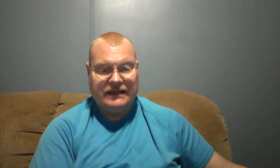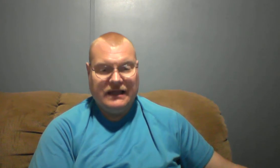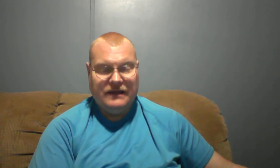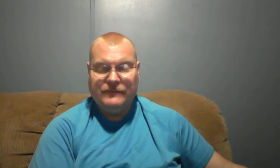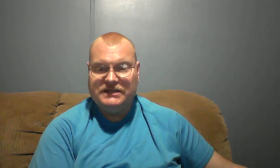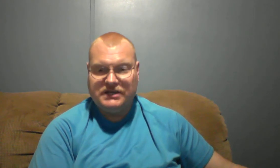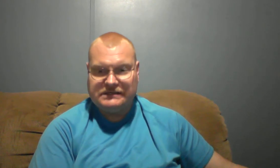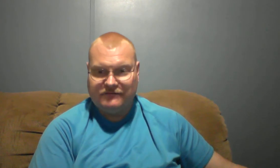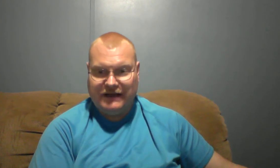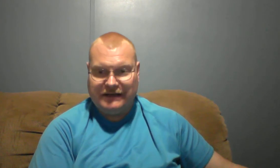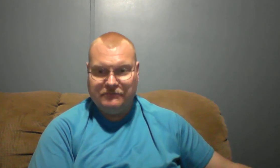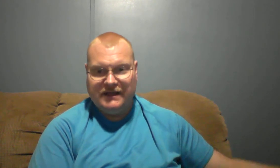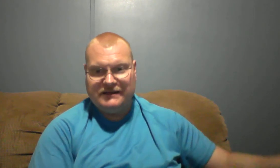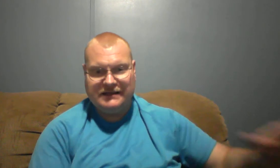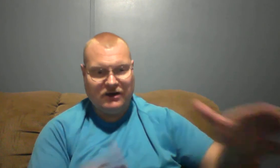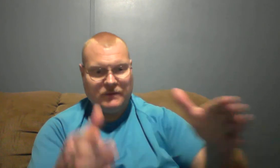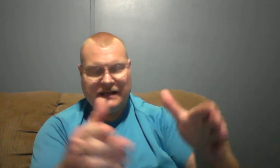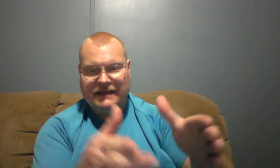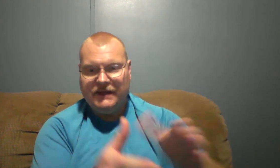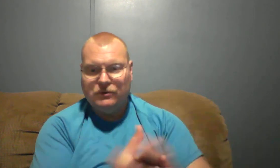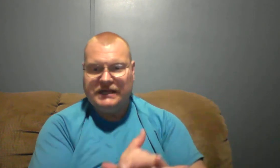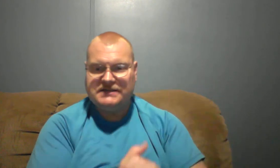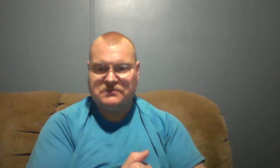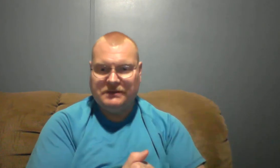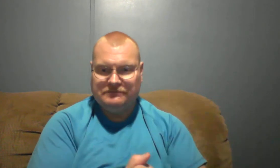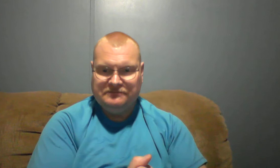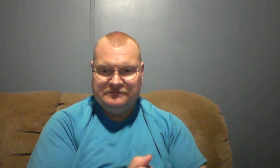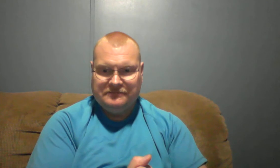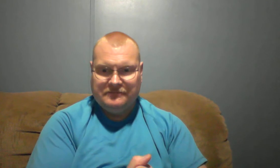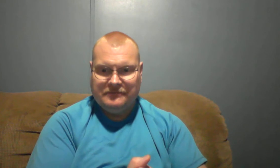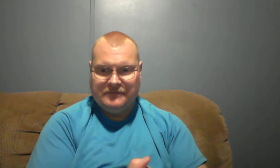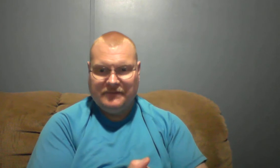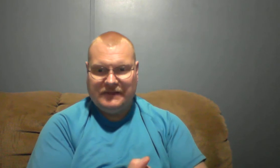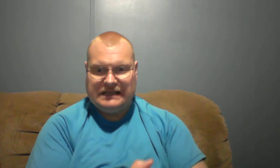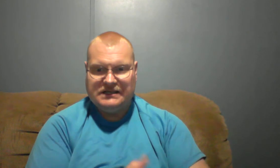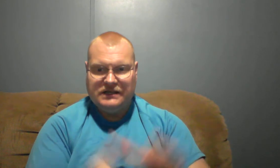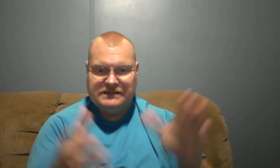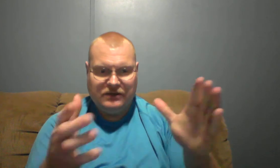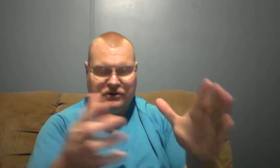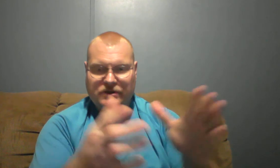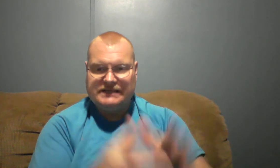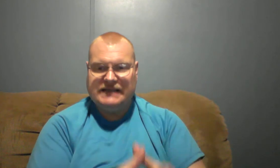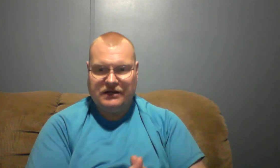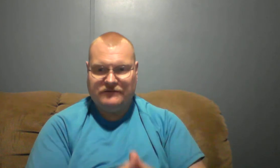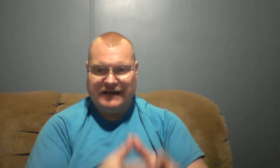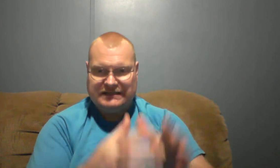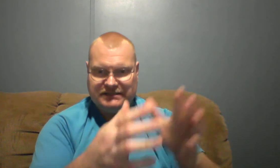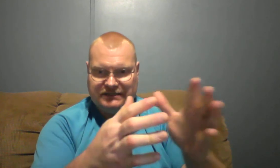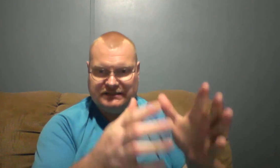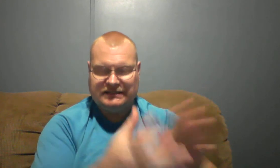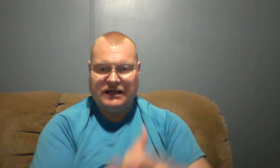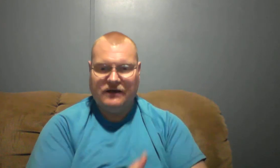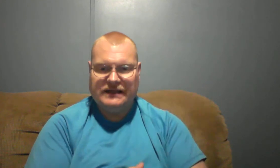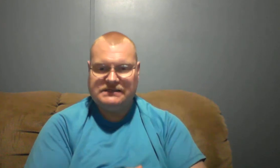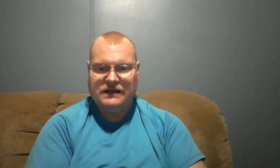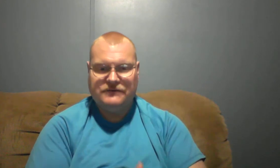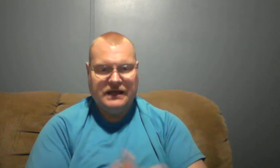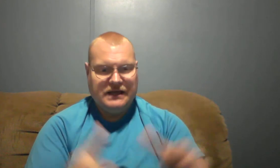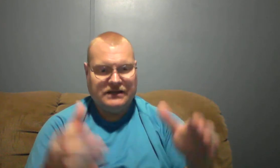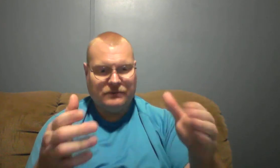be justified now talking about in the Old Testament still doing the sacrifices and all that stuff talking about